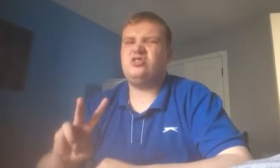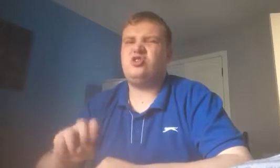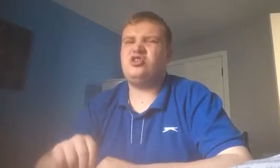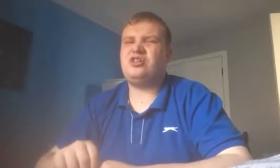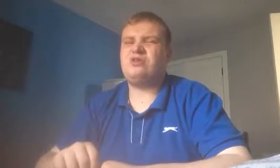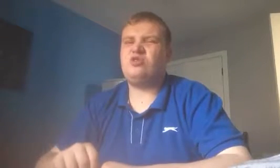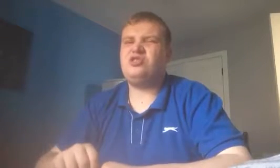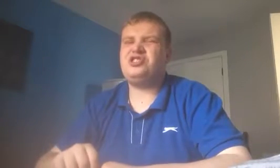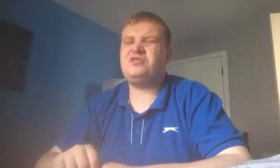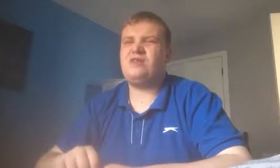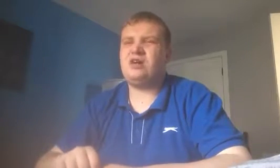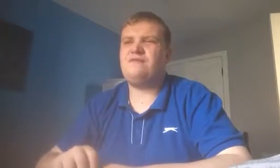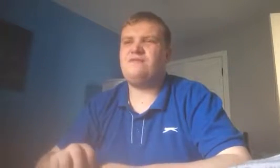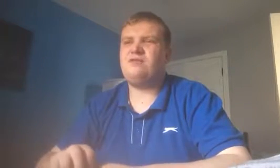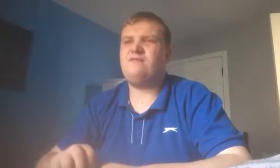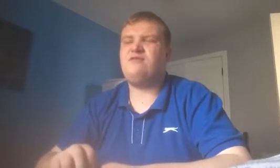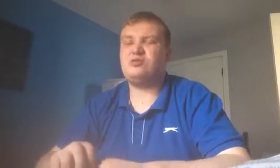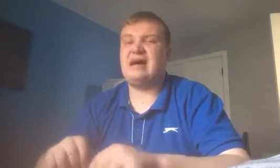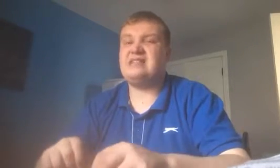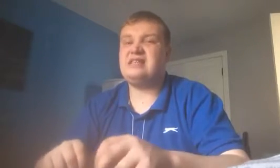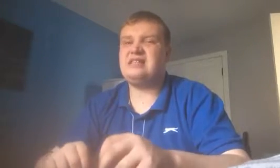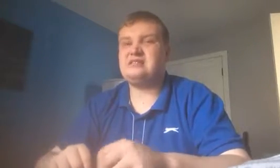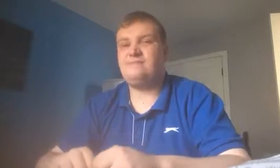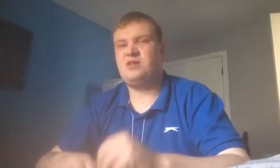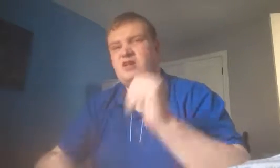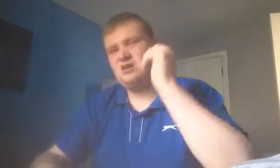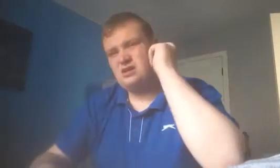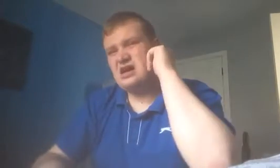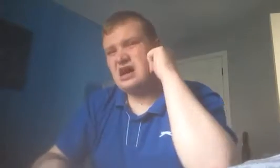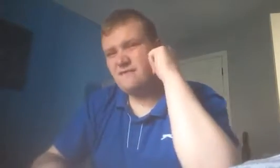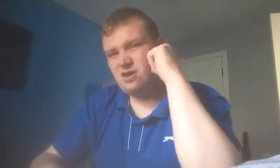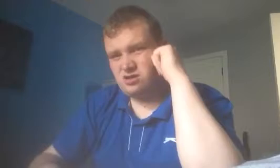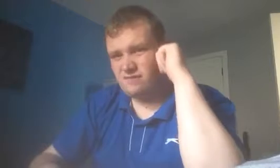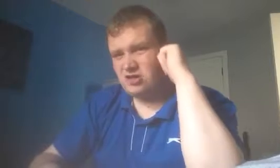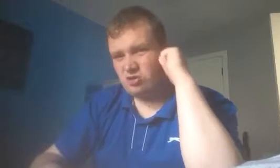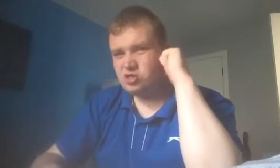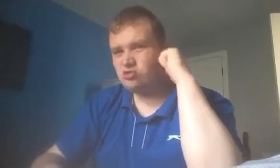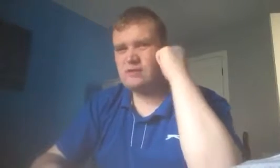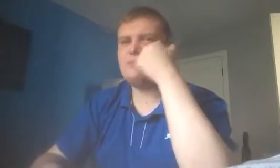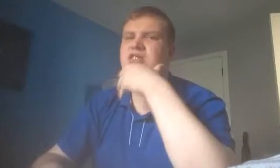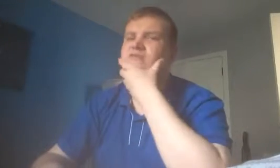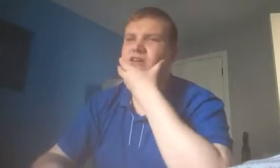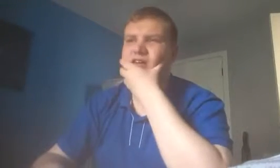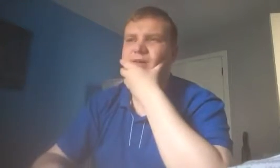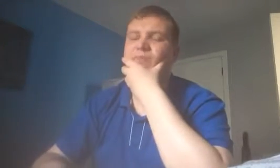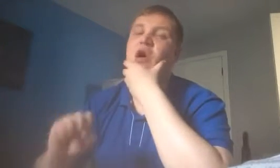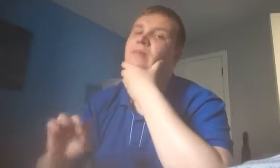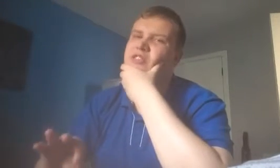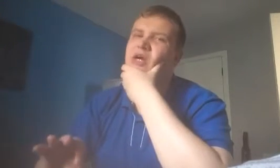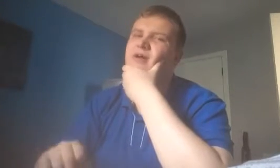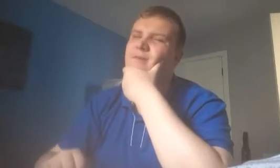Two German coaches. Some antics. After. final whistle. believe. Erm. I missed that bit.